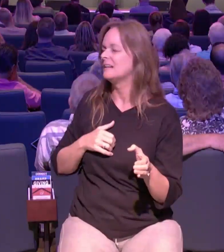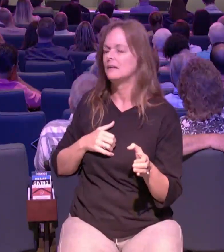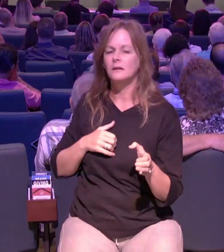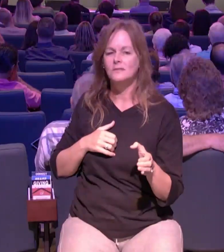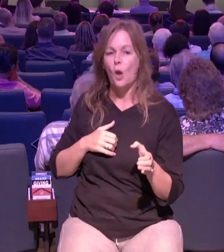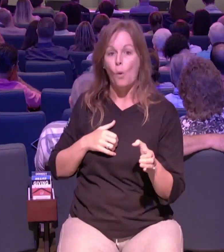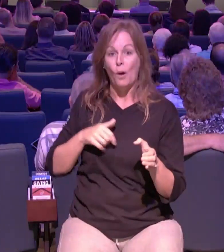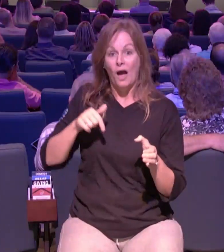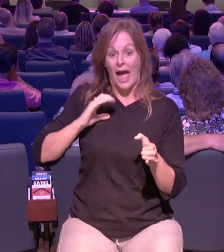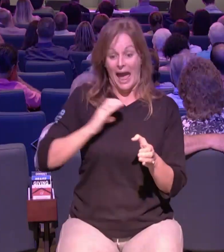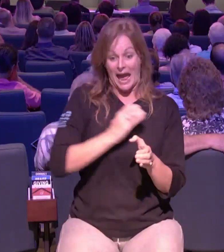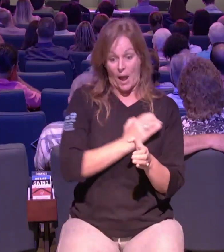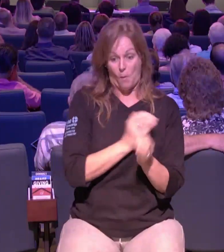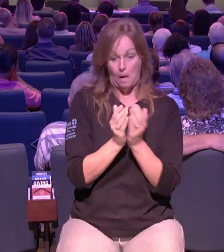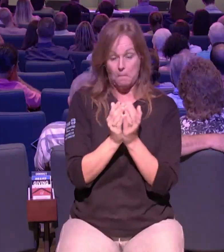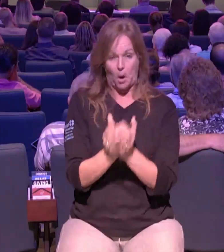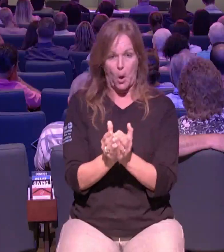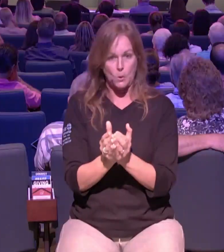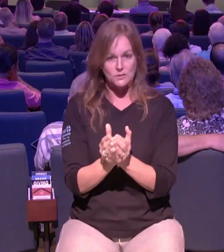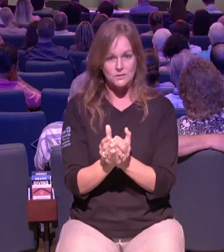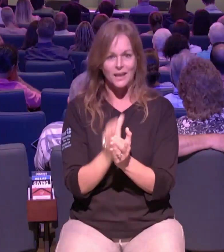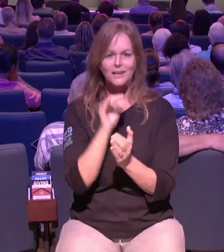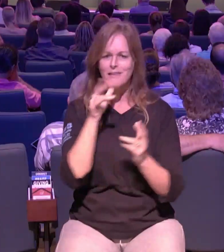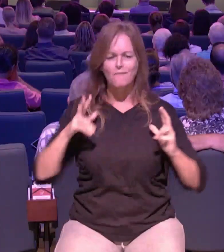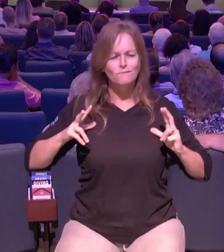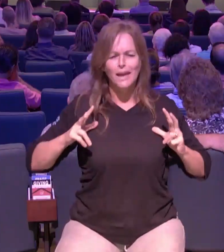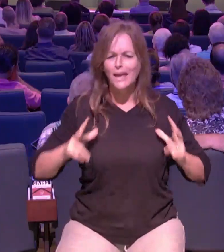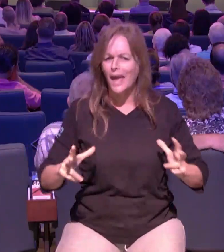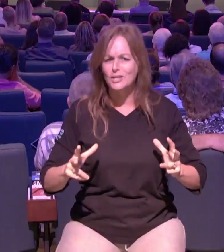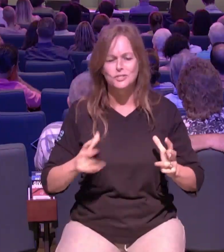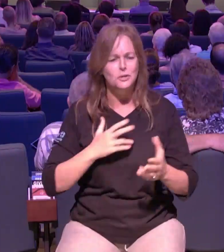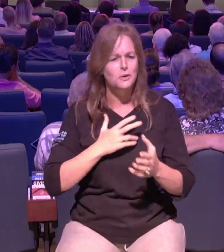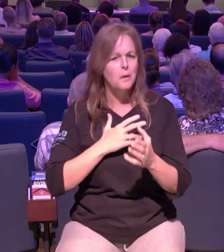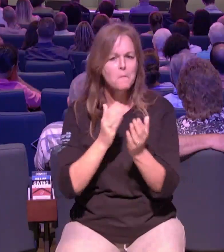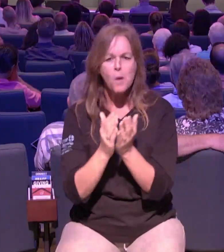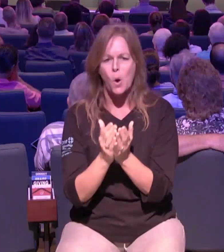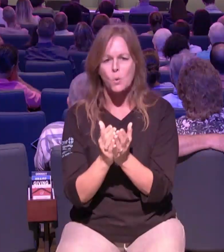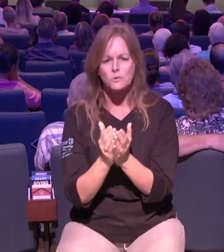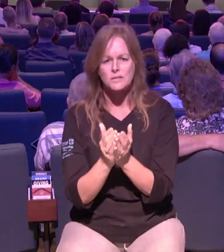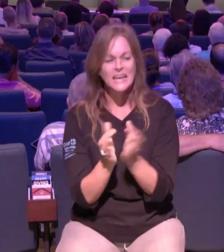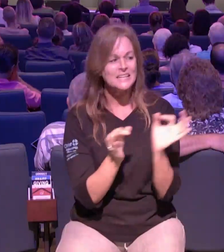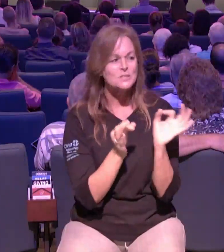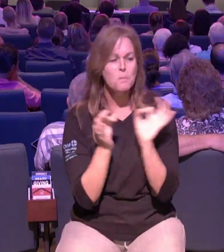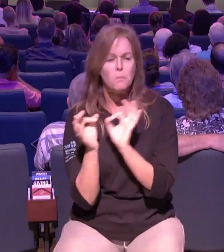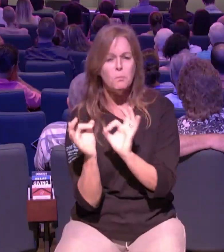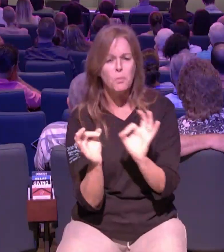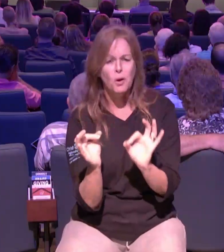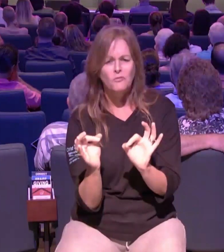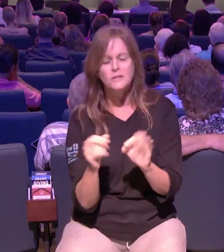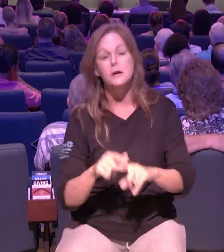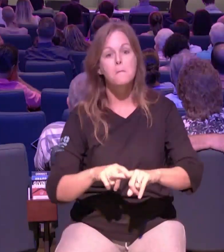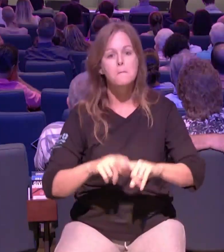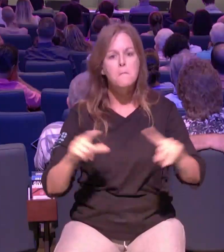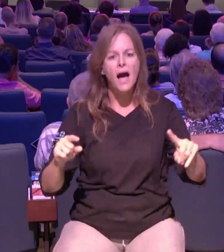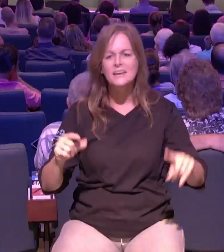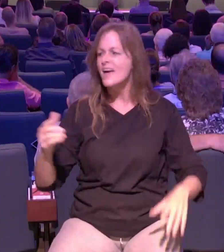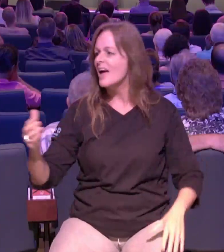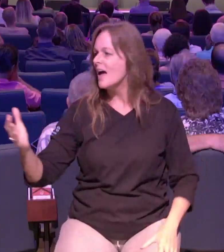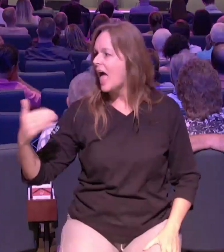when i look around you guys looks like you got it going on like everything looks so good so i i don't know if i can play in that hey listen let me let me in on a secret